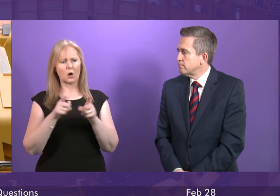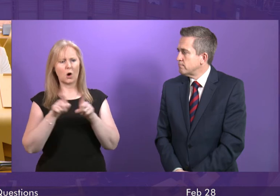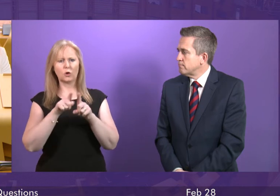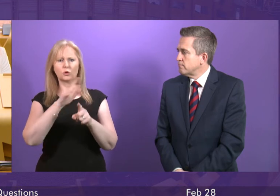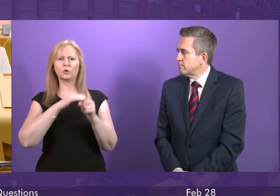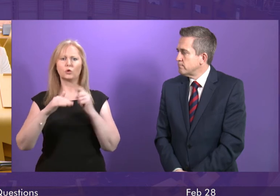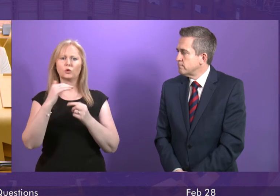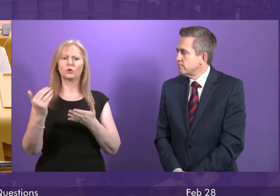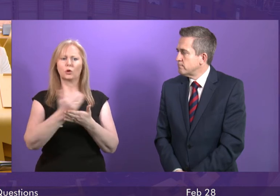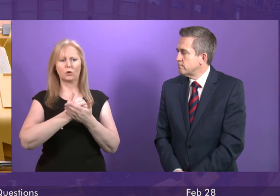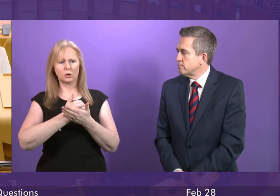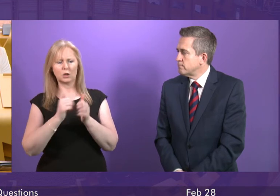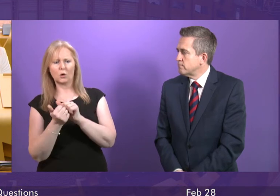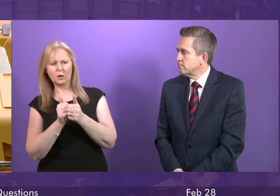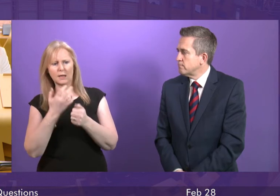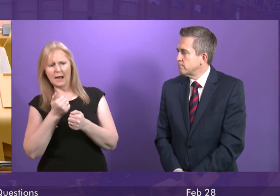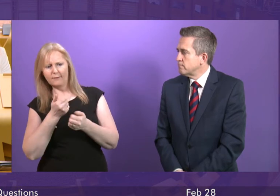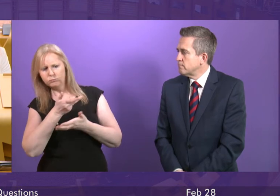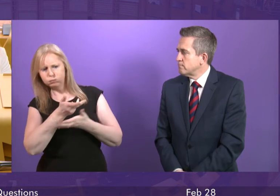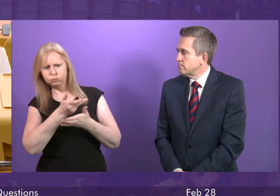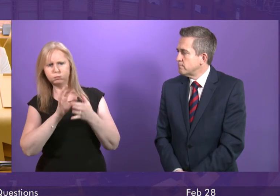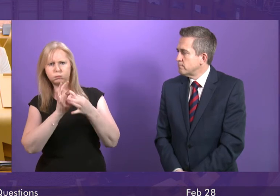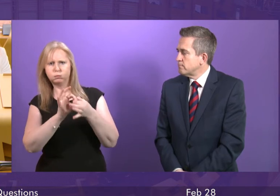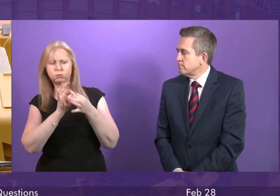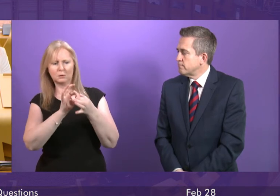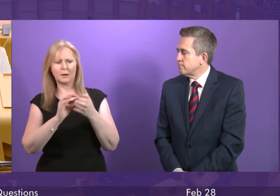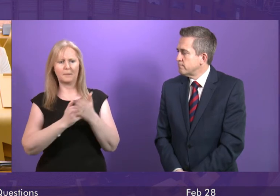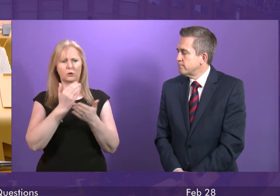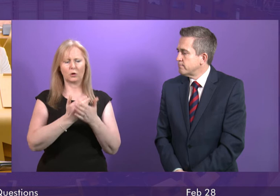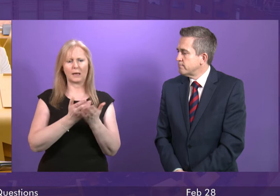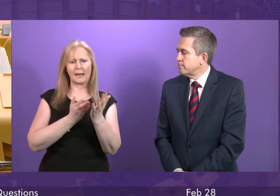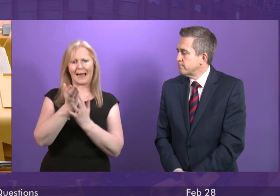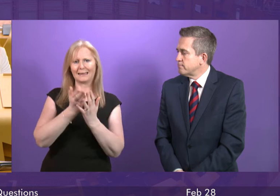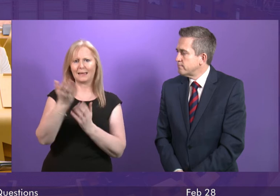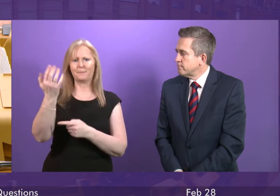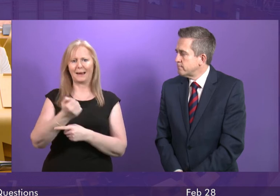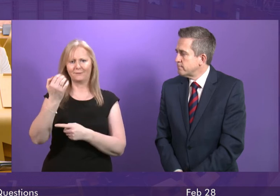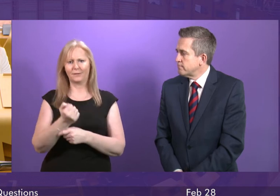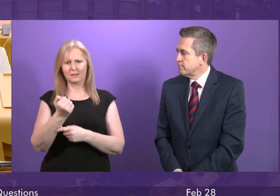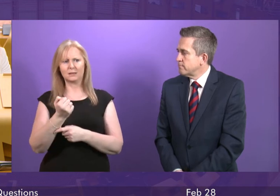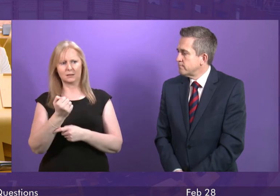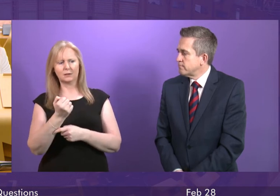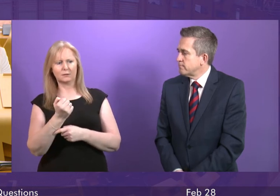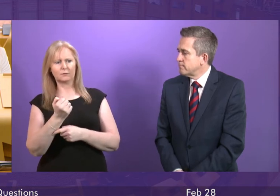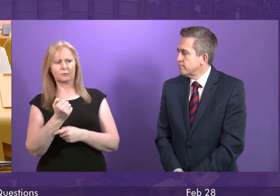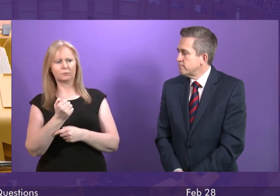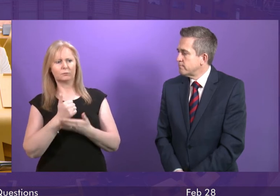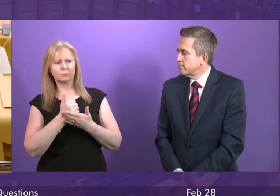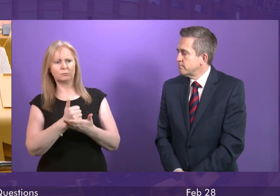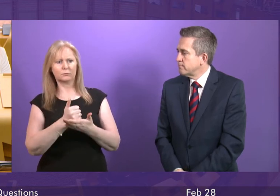including those at Westminster, to ensure that kinship carers can access a range of benefits to alleviate the additional costs of caring. And I